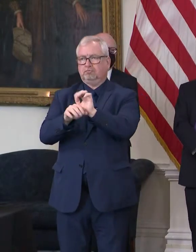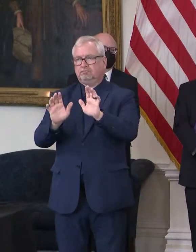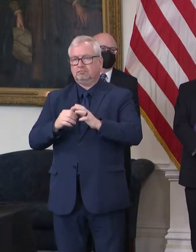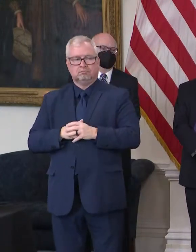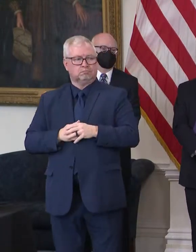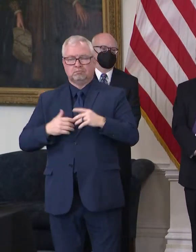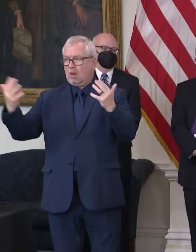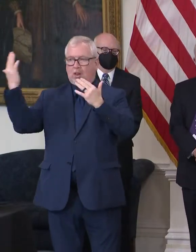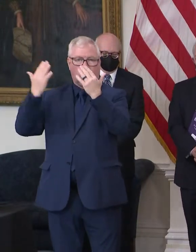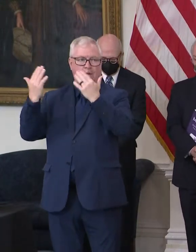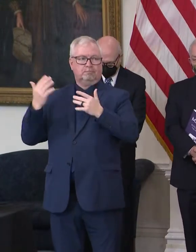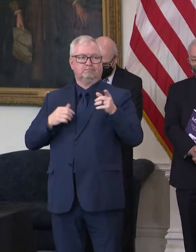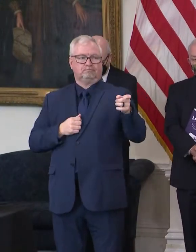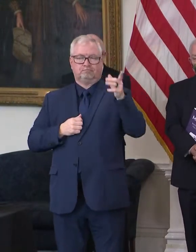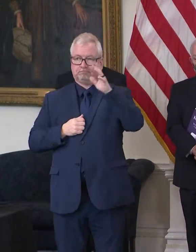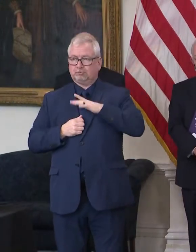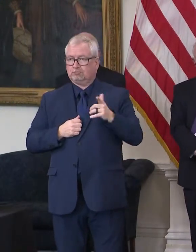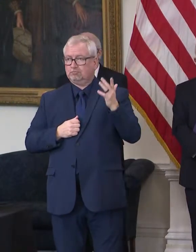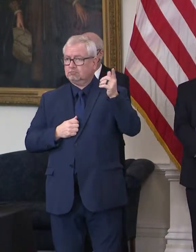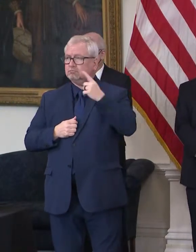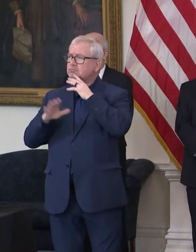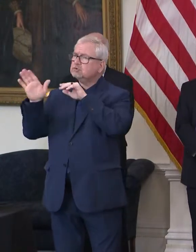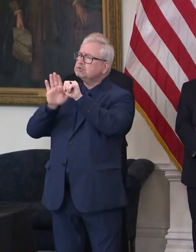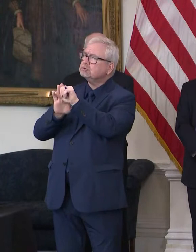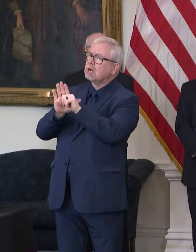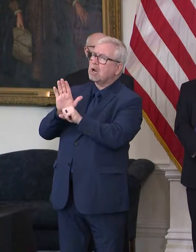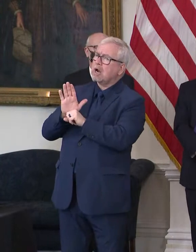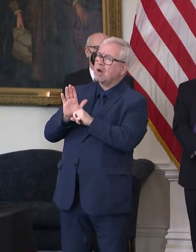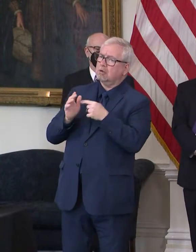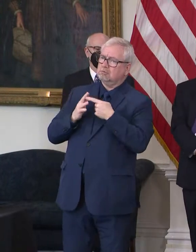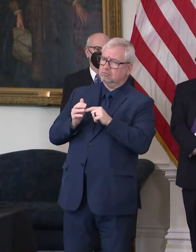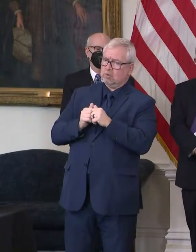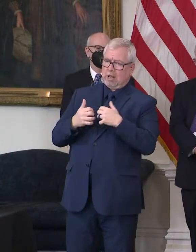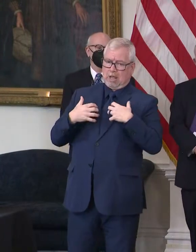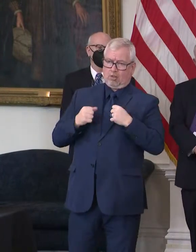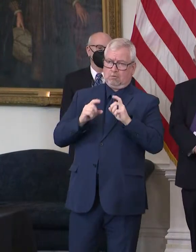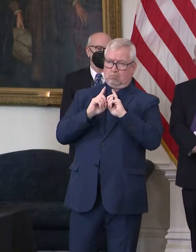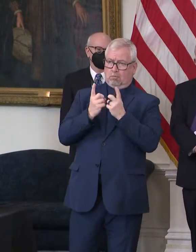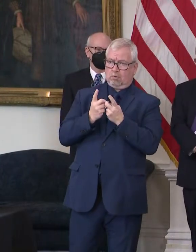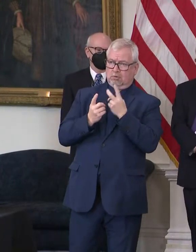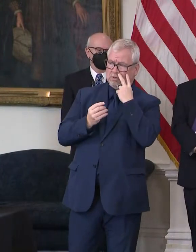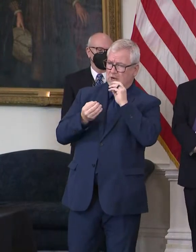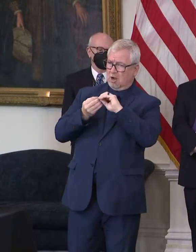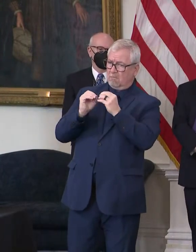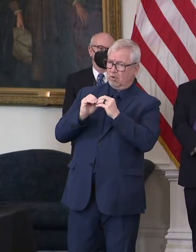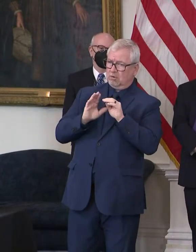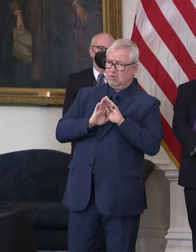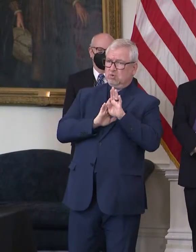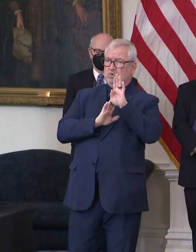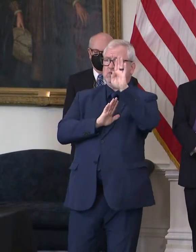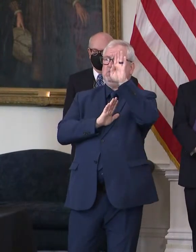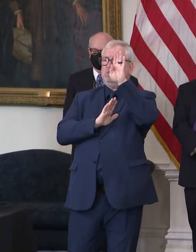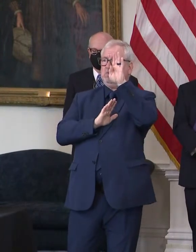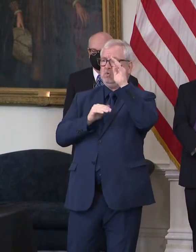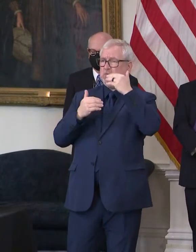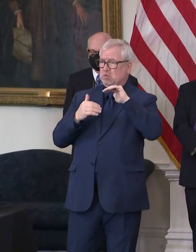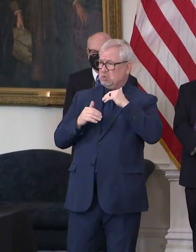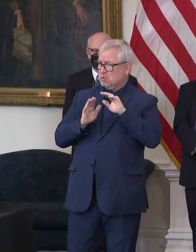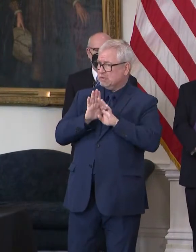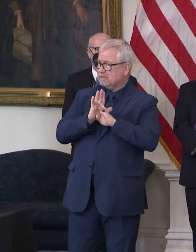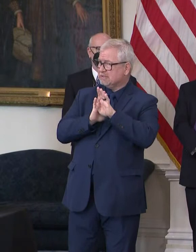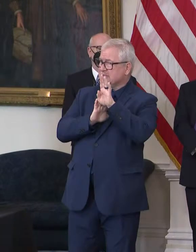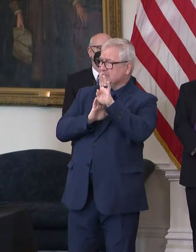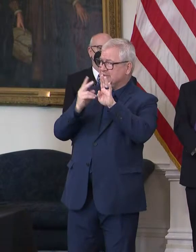here in the state, uh, in discussions with the health department, are the numbers starting to be, um, what's been your conversation with that?